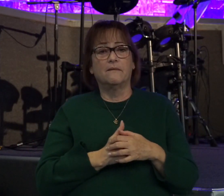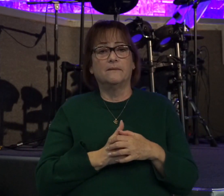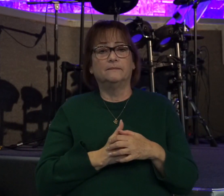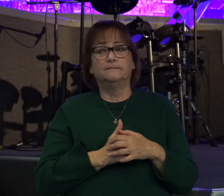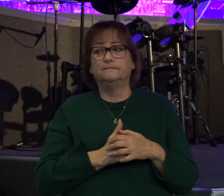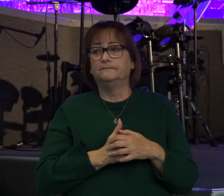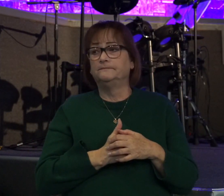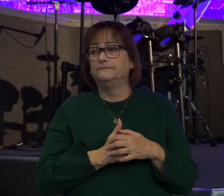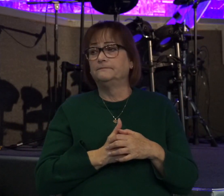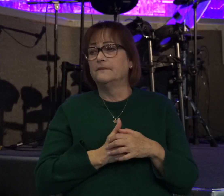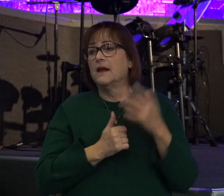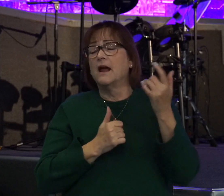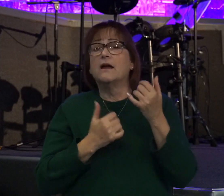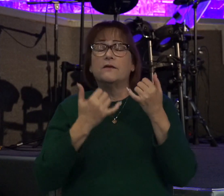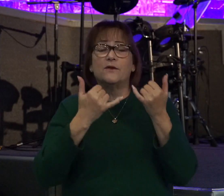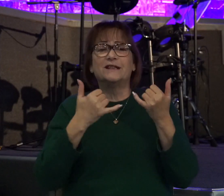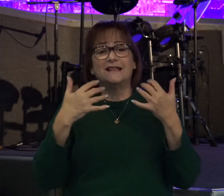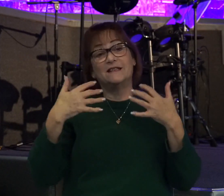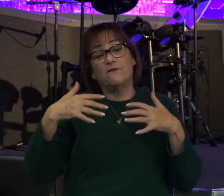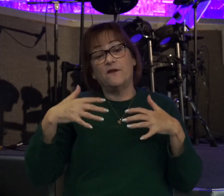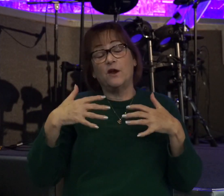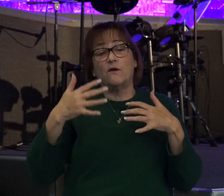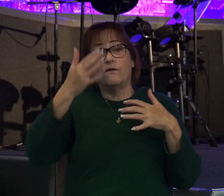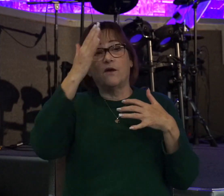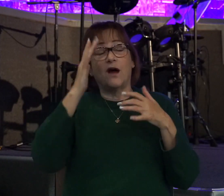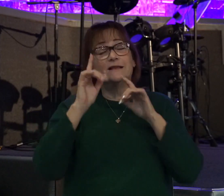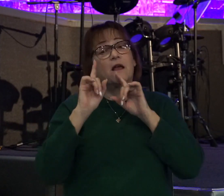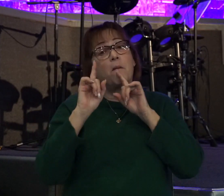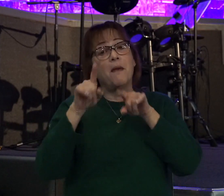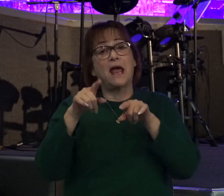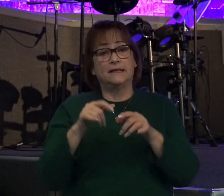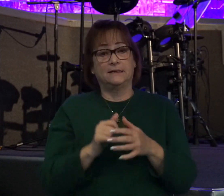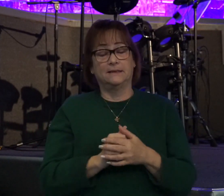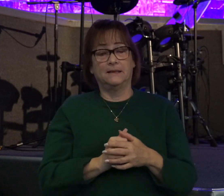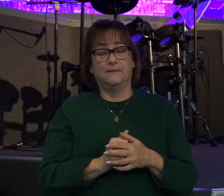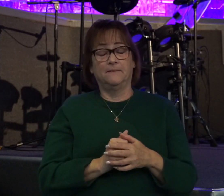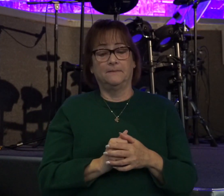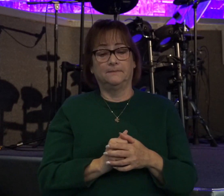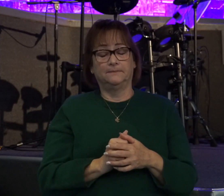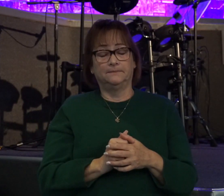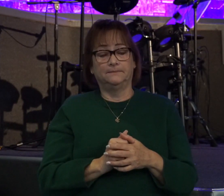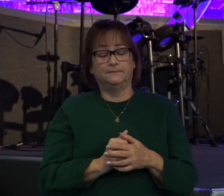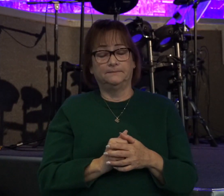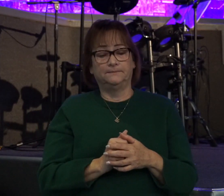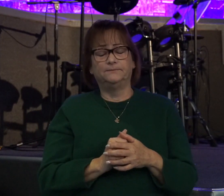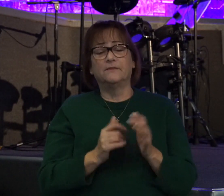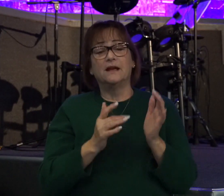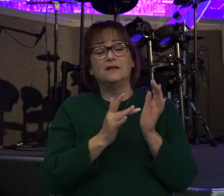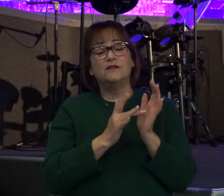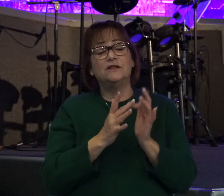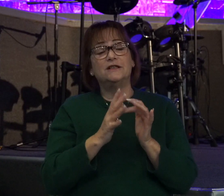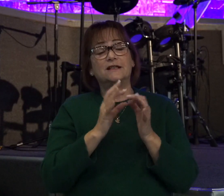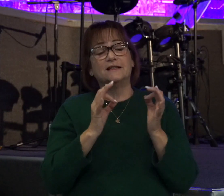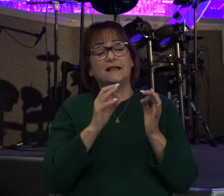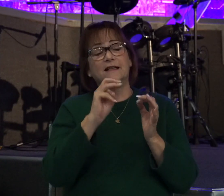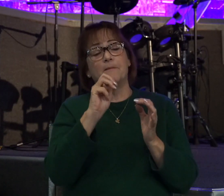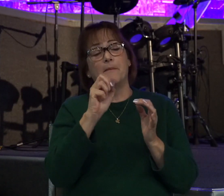And then there's this fear of God's commands. But Jesus says in Matthew chapter